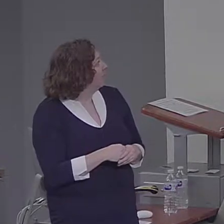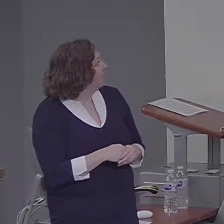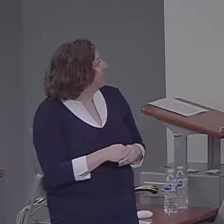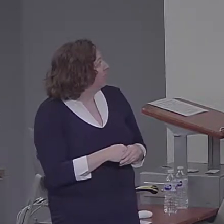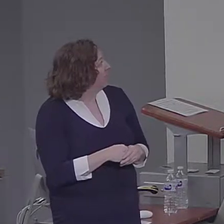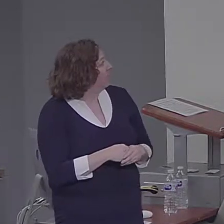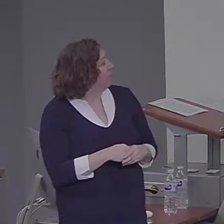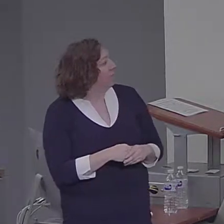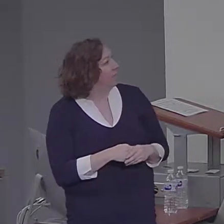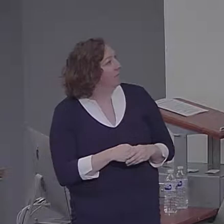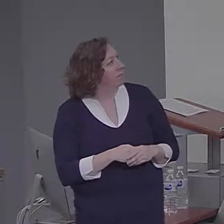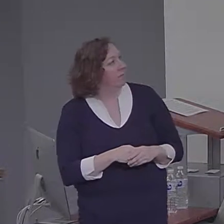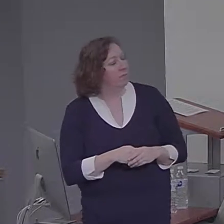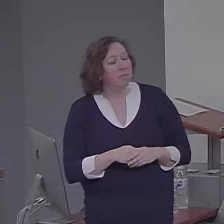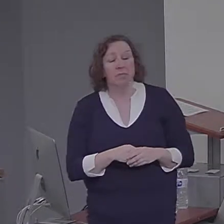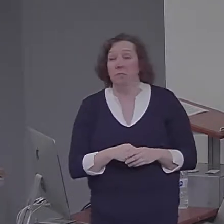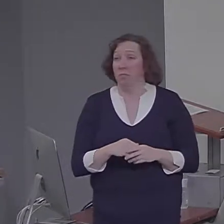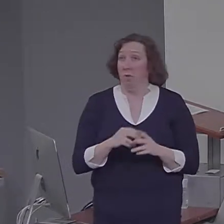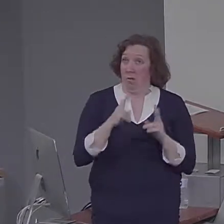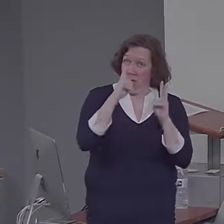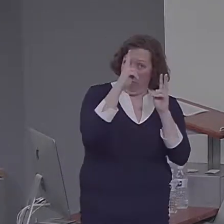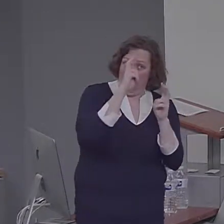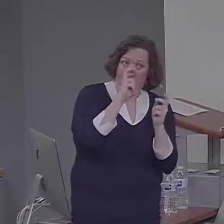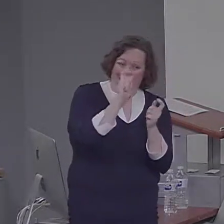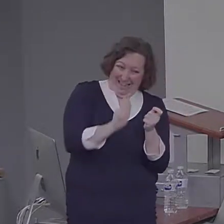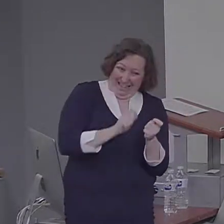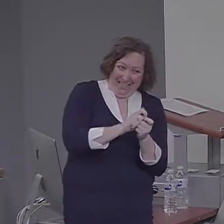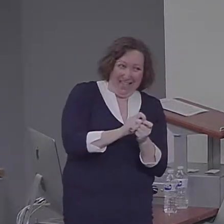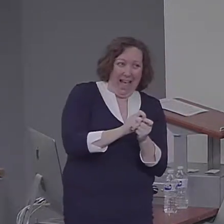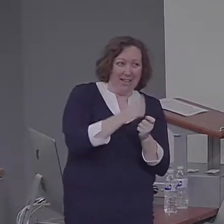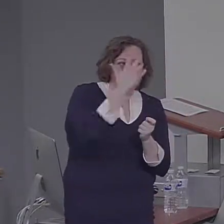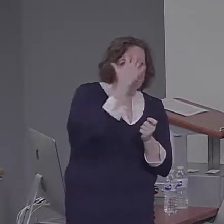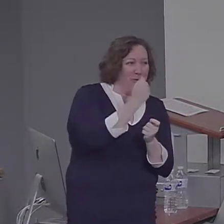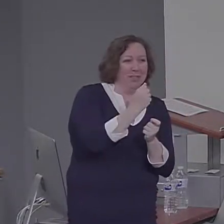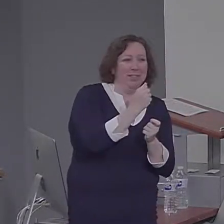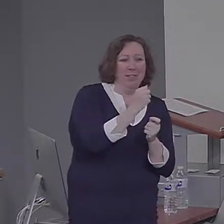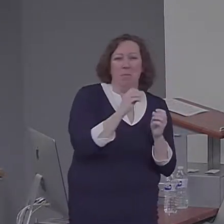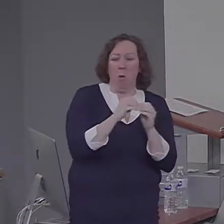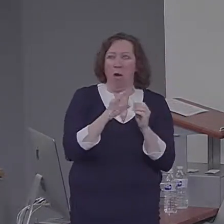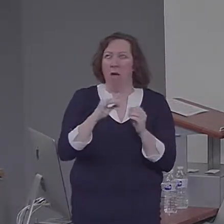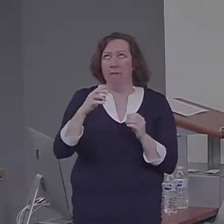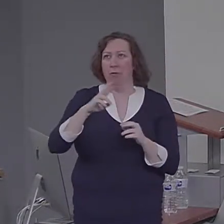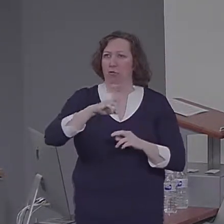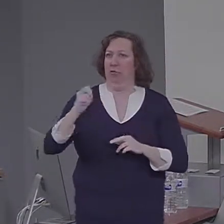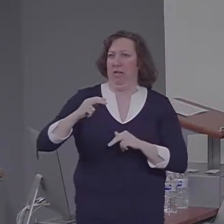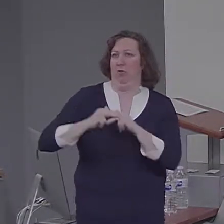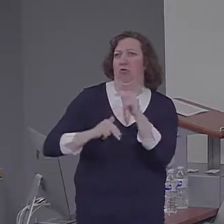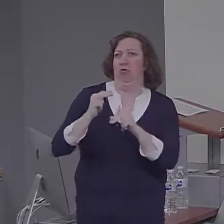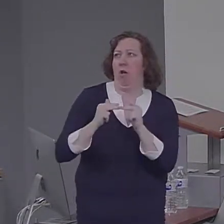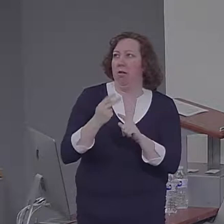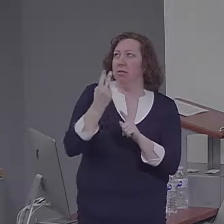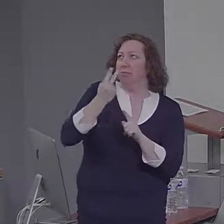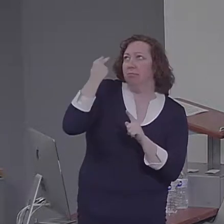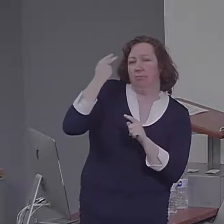rather than reproduction. And I think it's fair to say that most people in the field would agree that